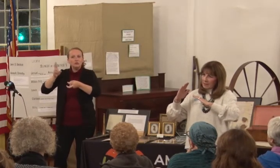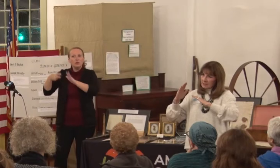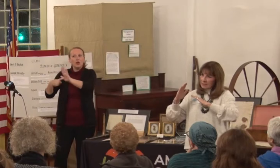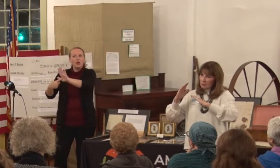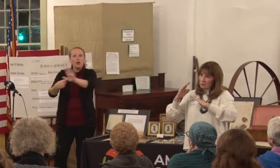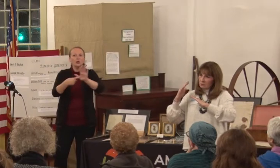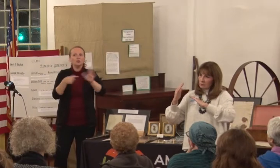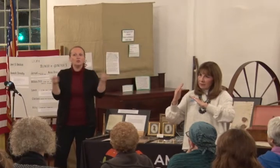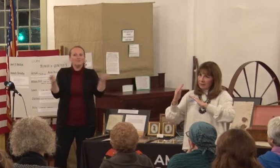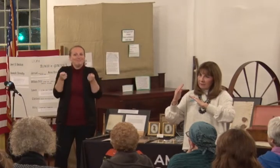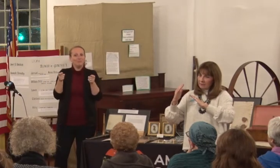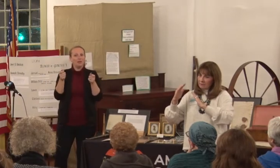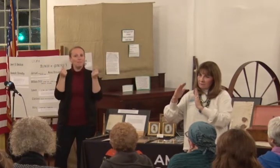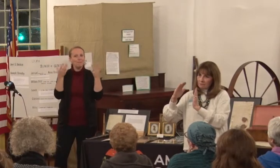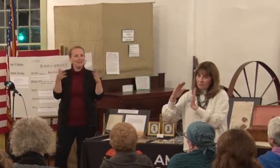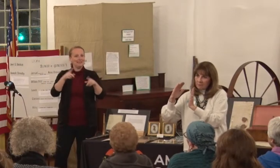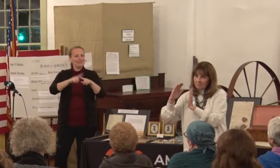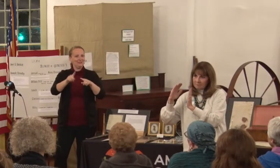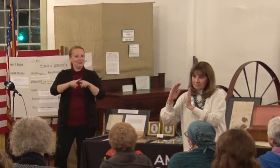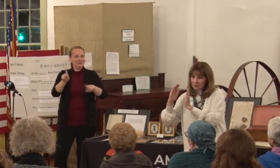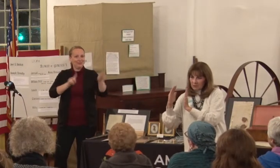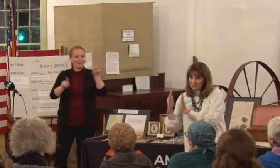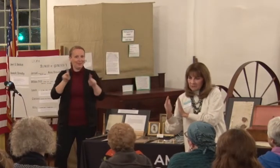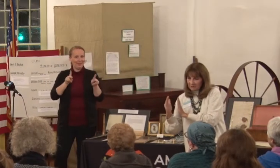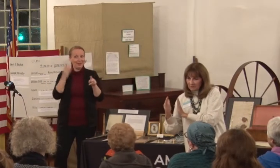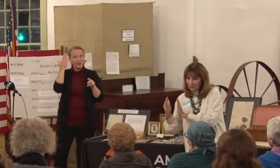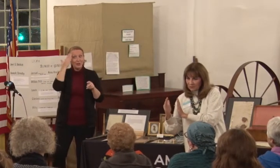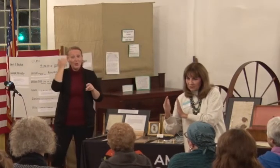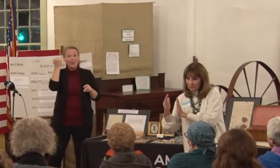idea when you look at it from just deaf history,